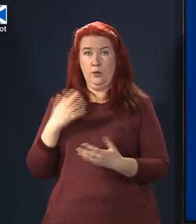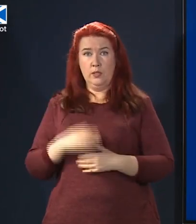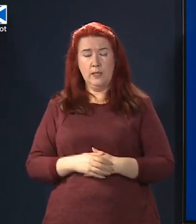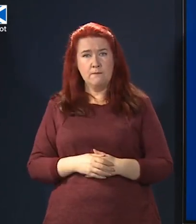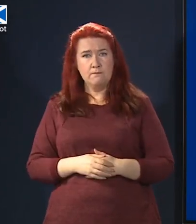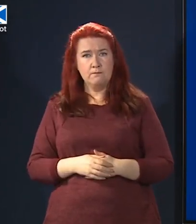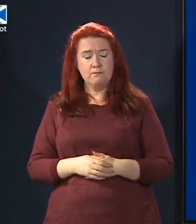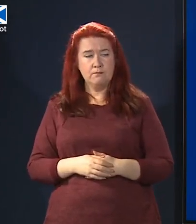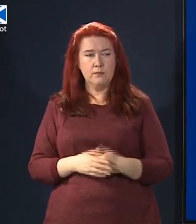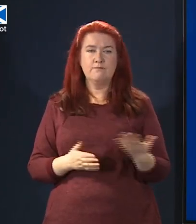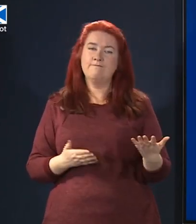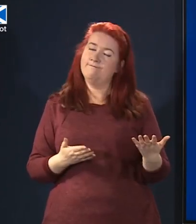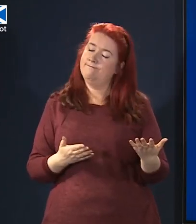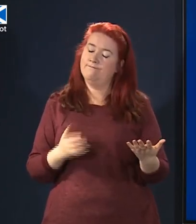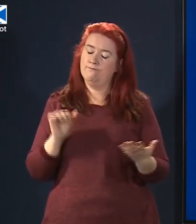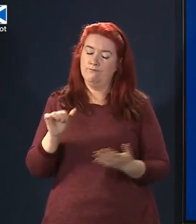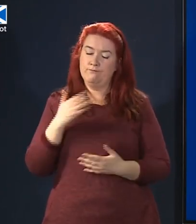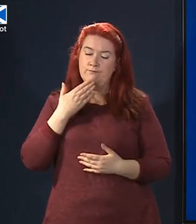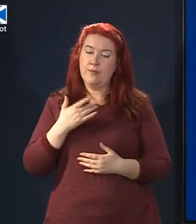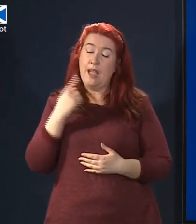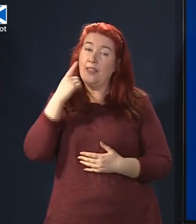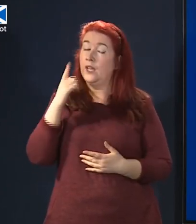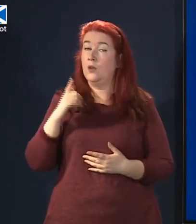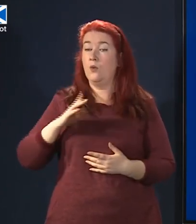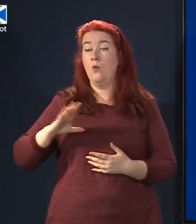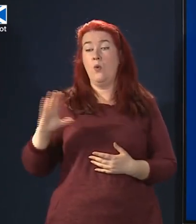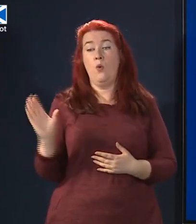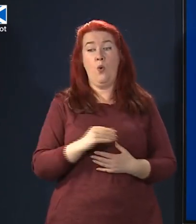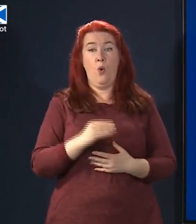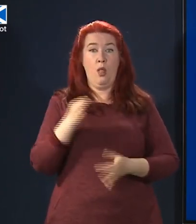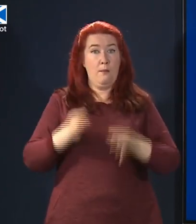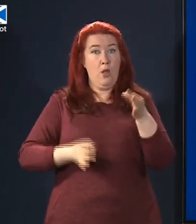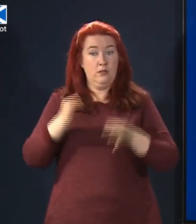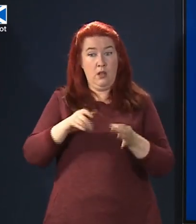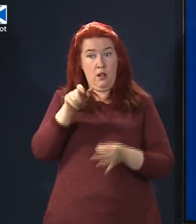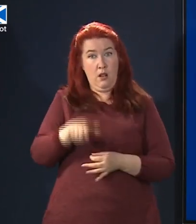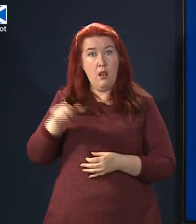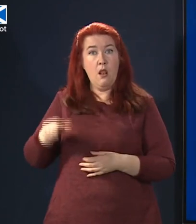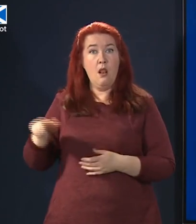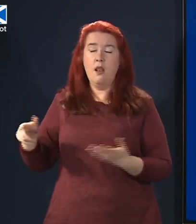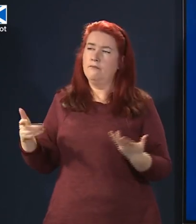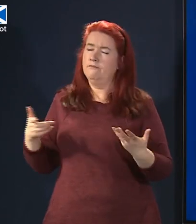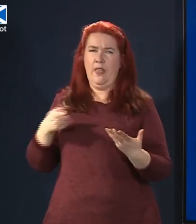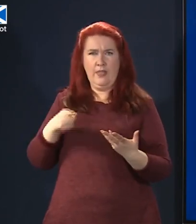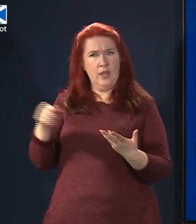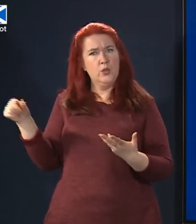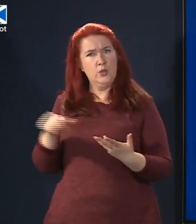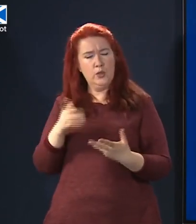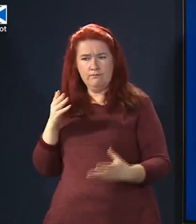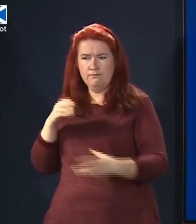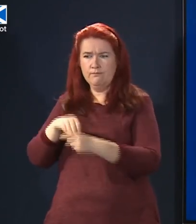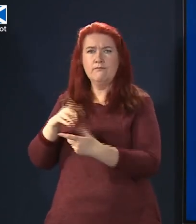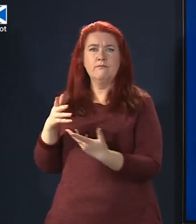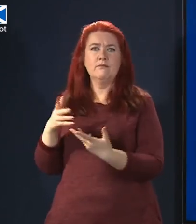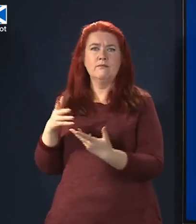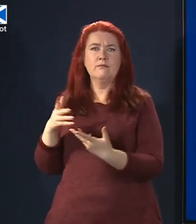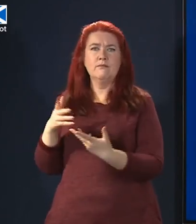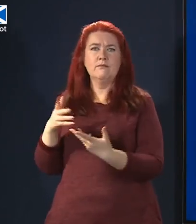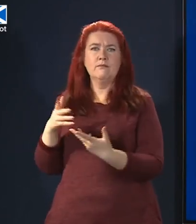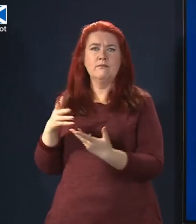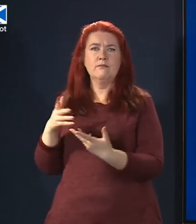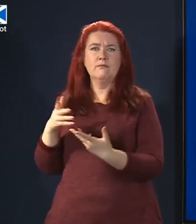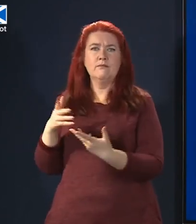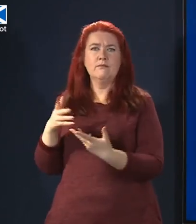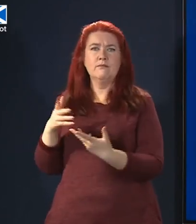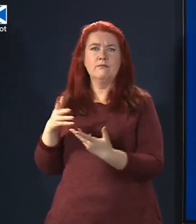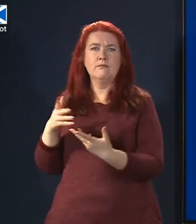Thanks Lindsay. I think all politicians have an obligation to contribute to debate that is civil and respectful